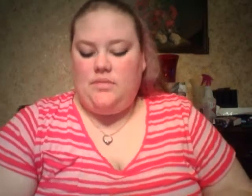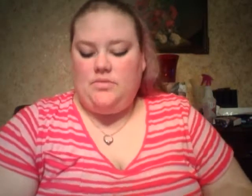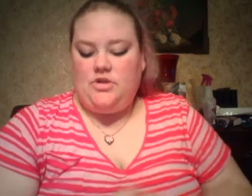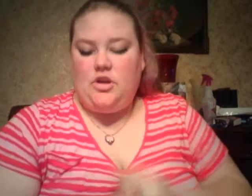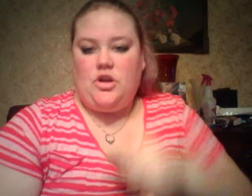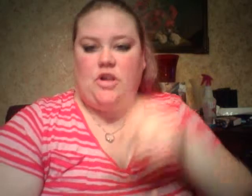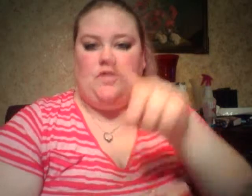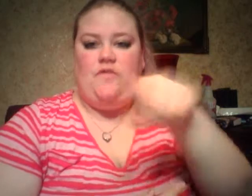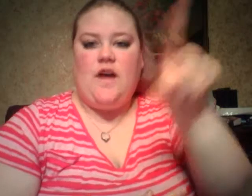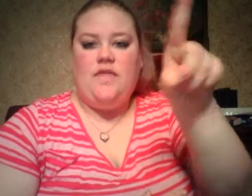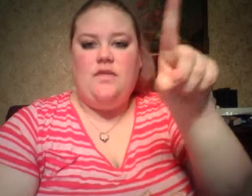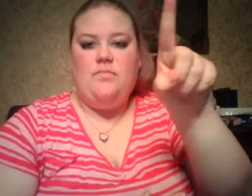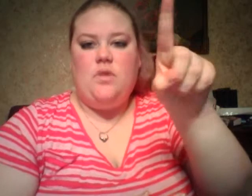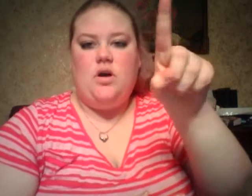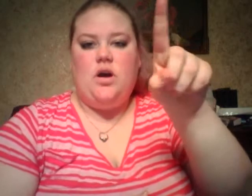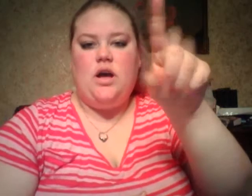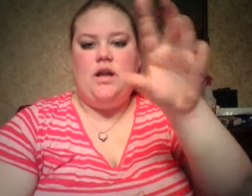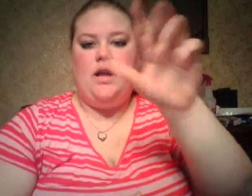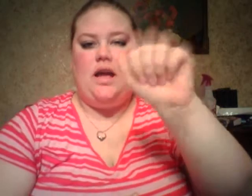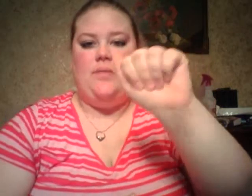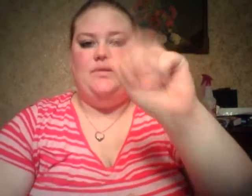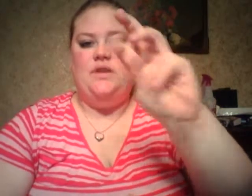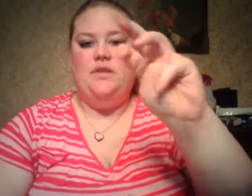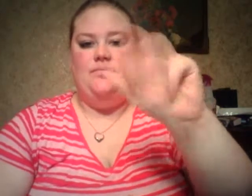So, you can find them on Amazon.